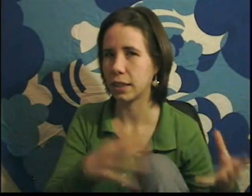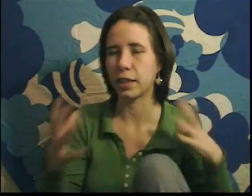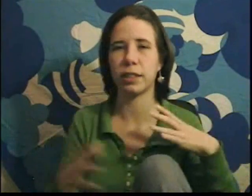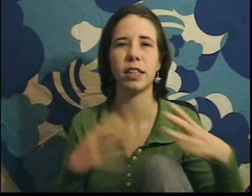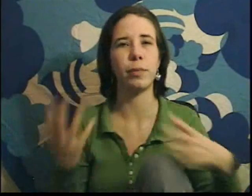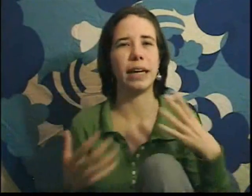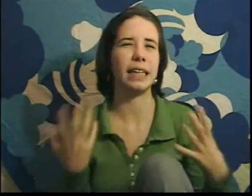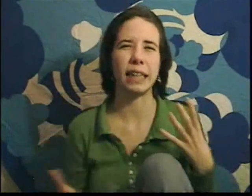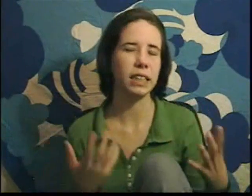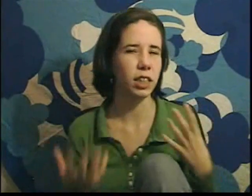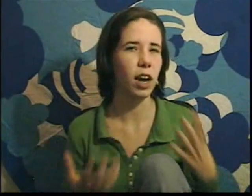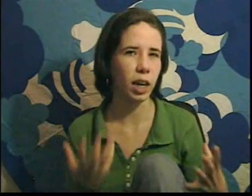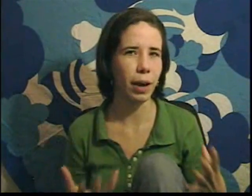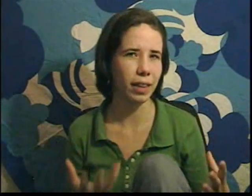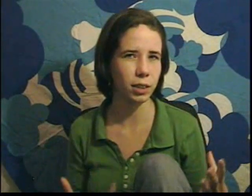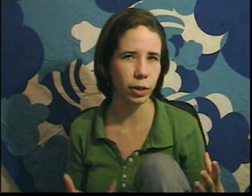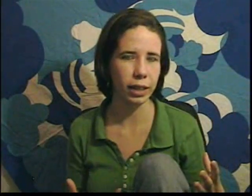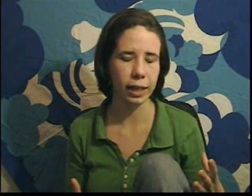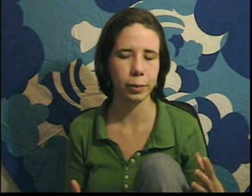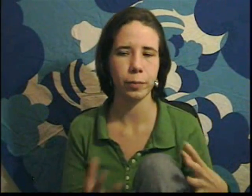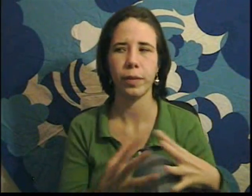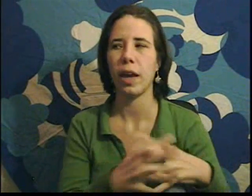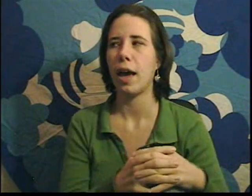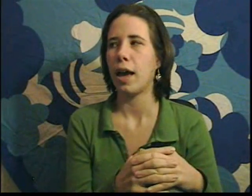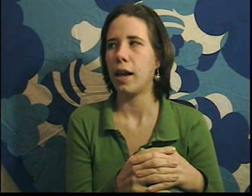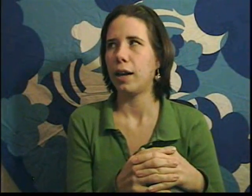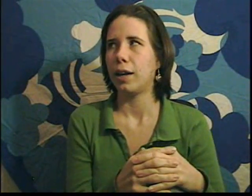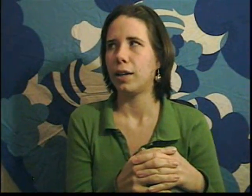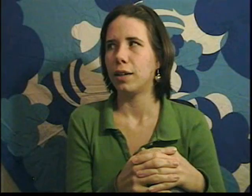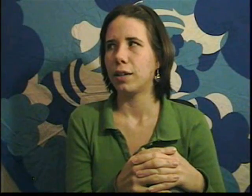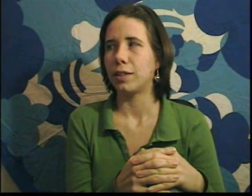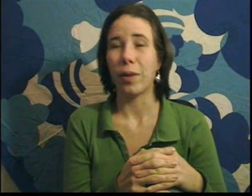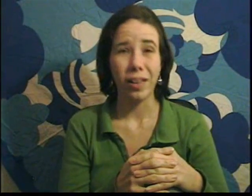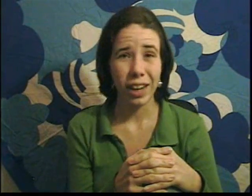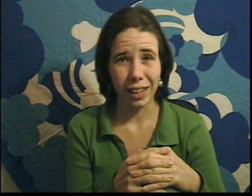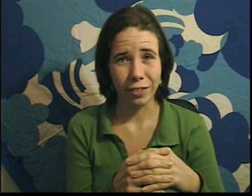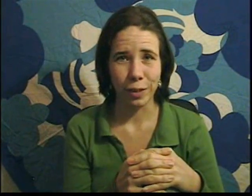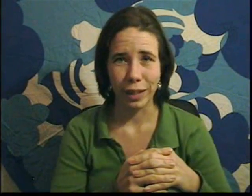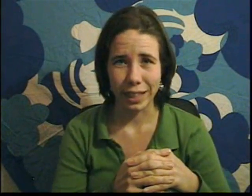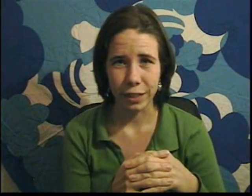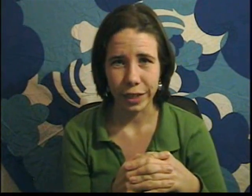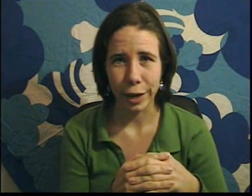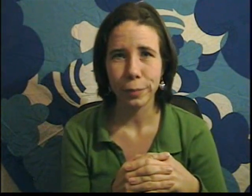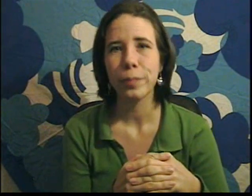It just doesn't make any sense to talk about that sort of thing. So I've had a lot of fun making this video.